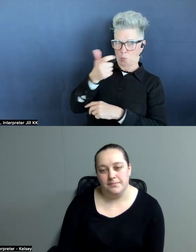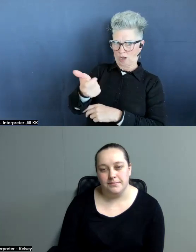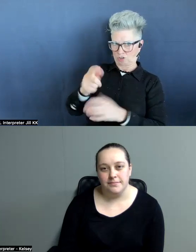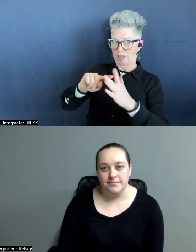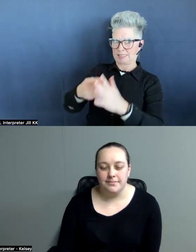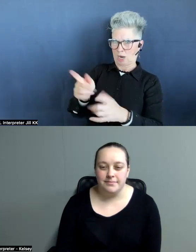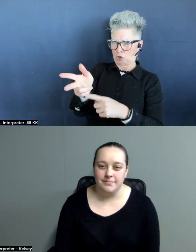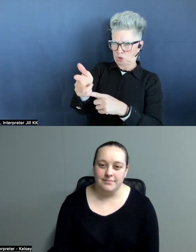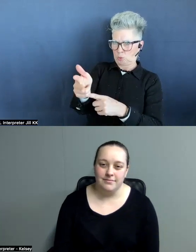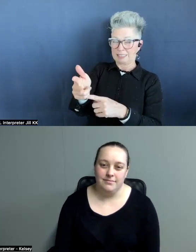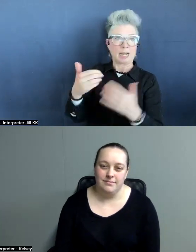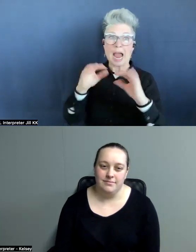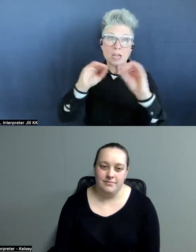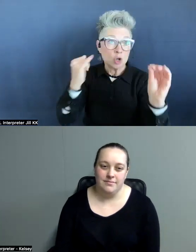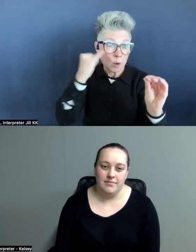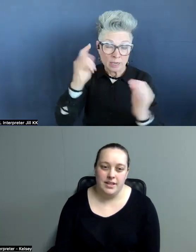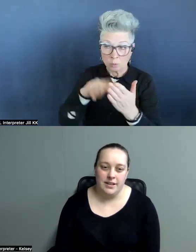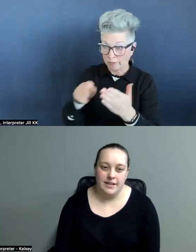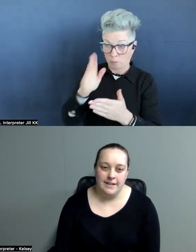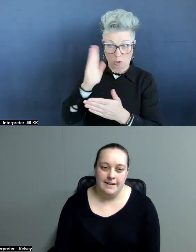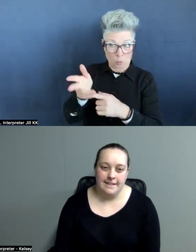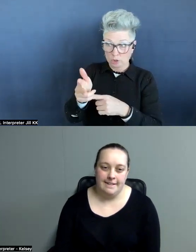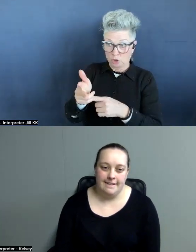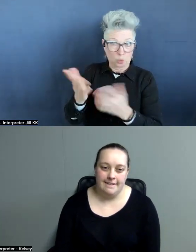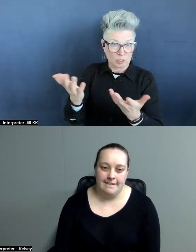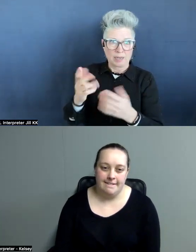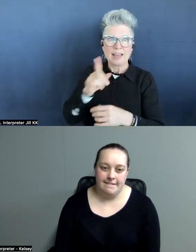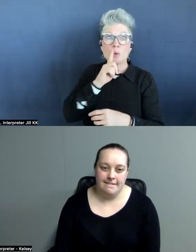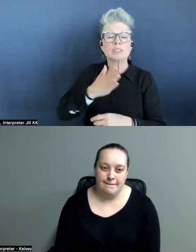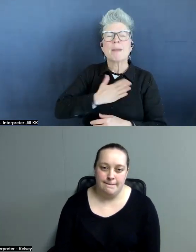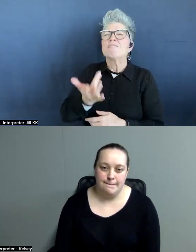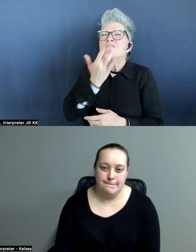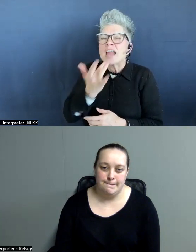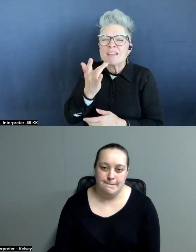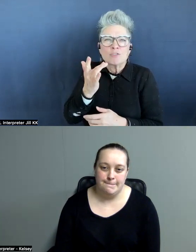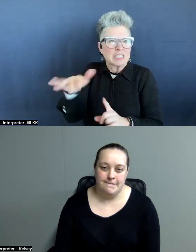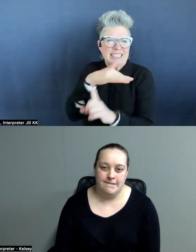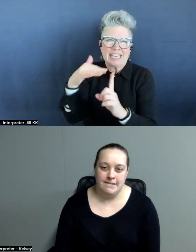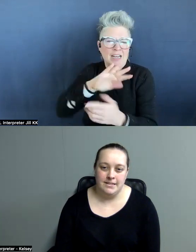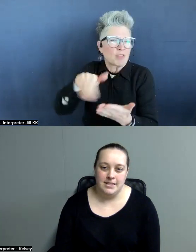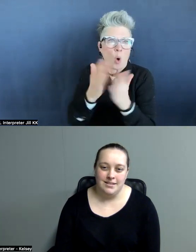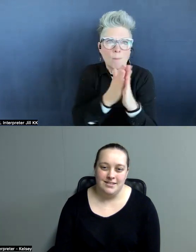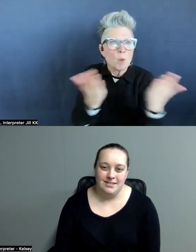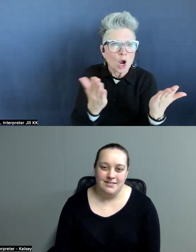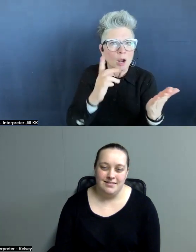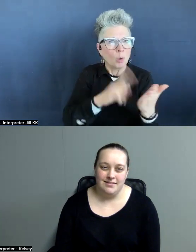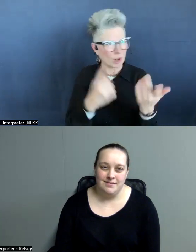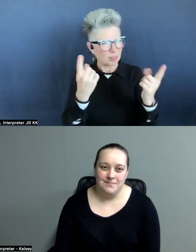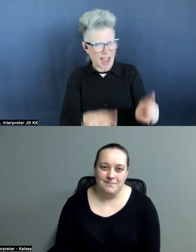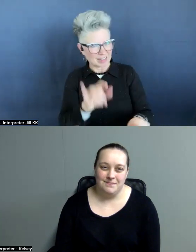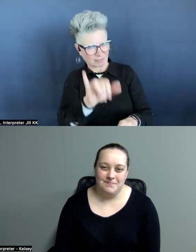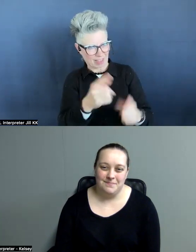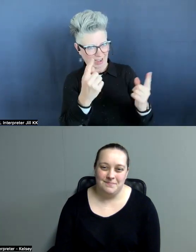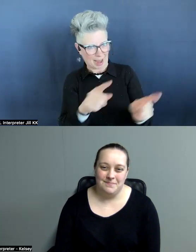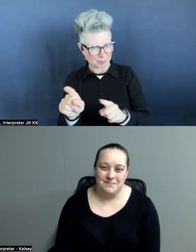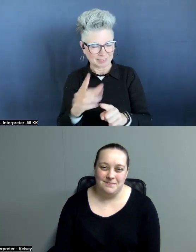And I had no idea what they were going to shoot or anything. It was my favorite scene of the whole book. Like, what are the odds that that would happen? And it was